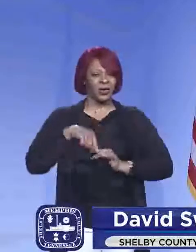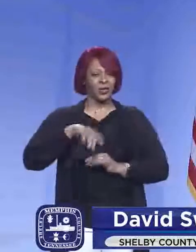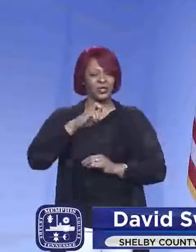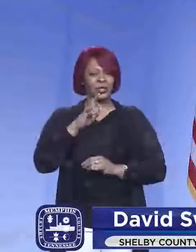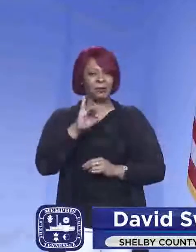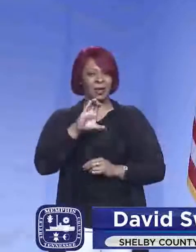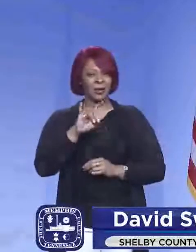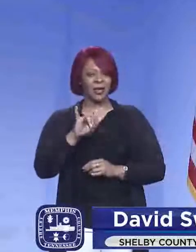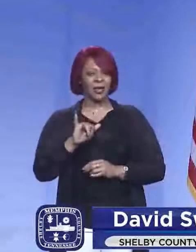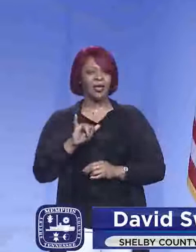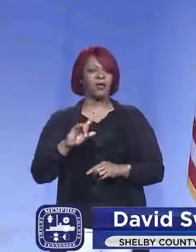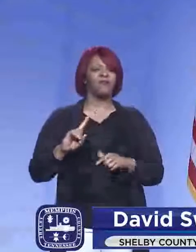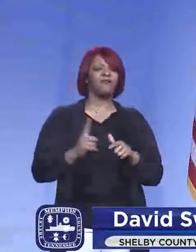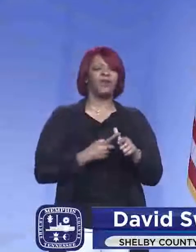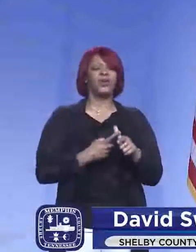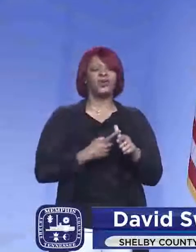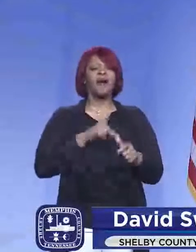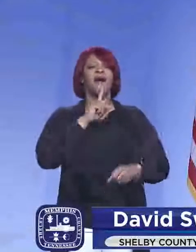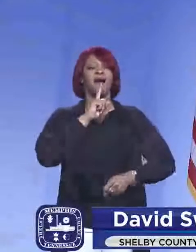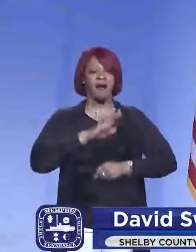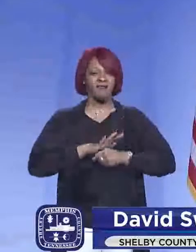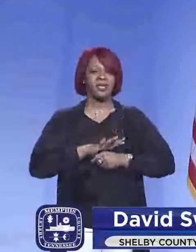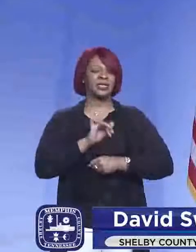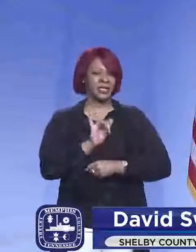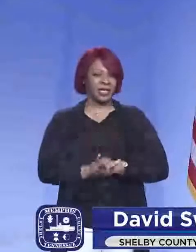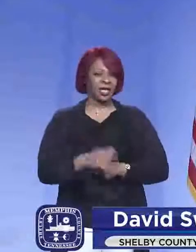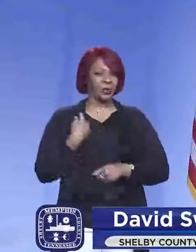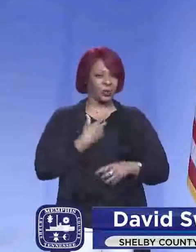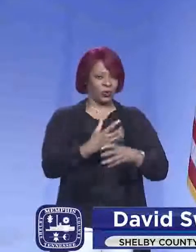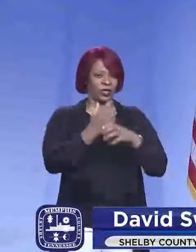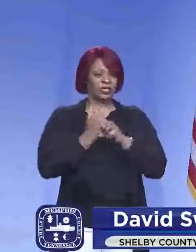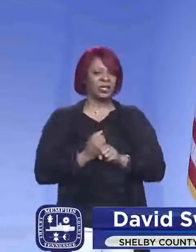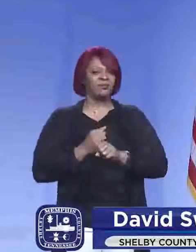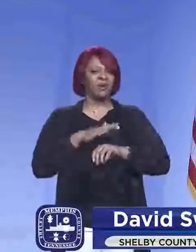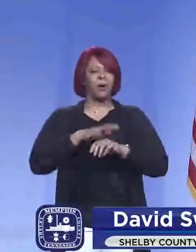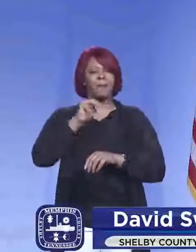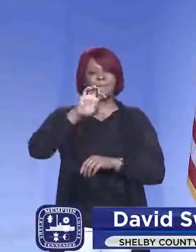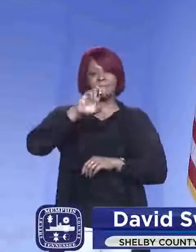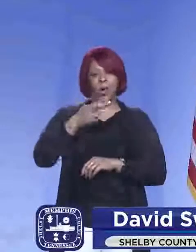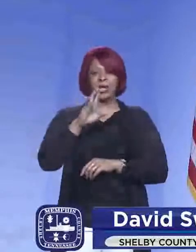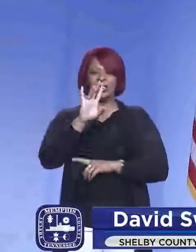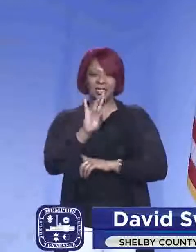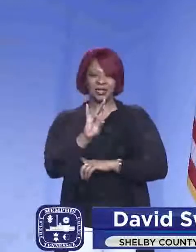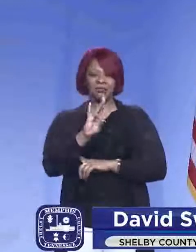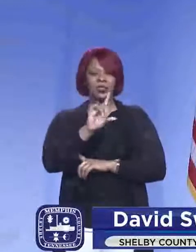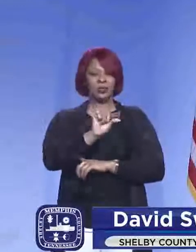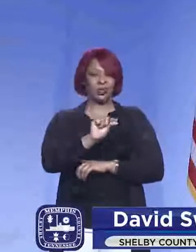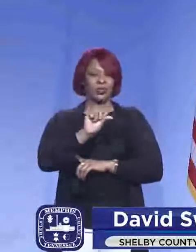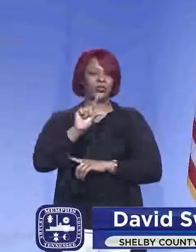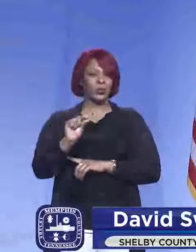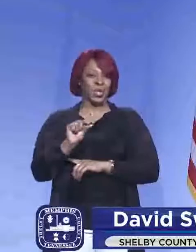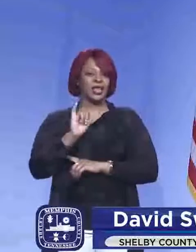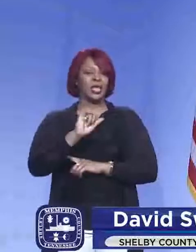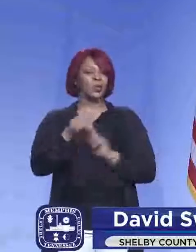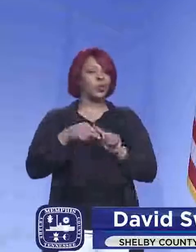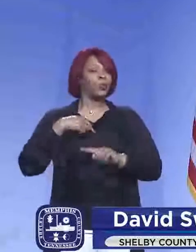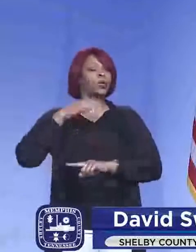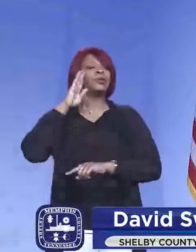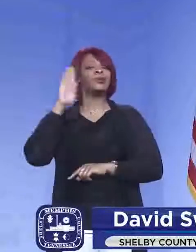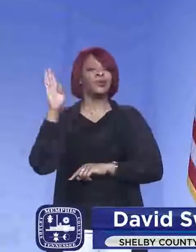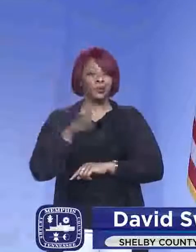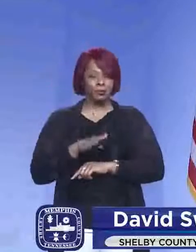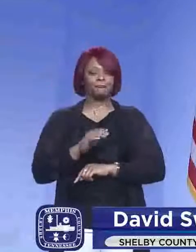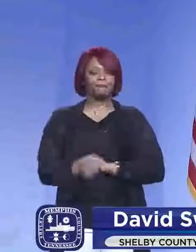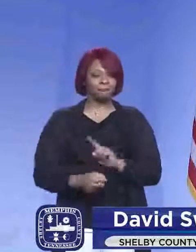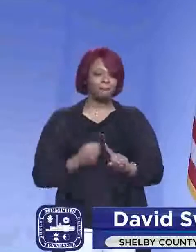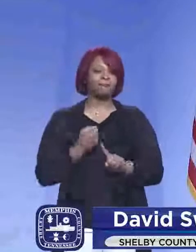County, the first confirmation of that we received on March the 7th in 2020. That's when we knew that